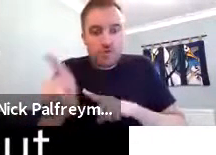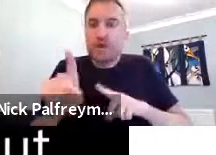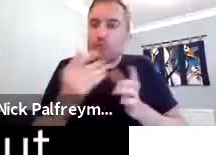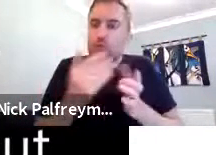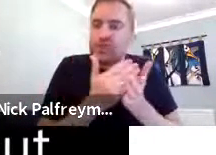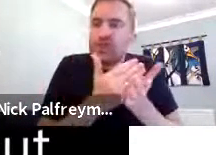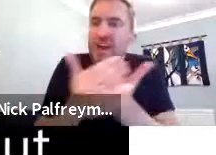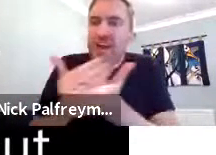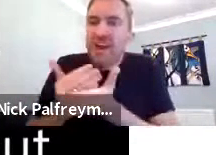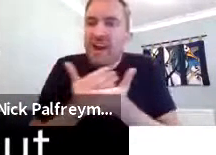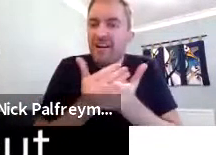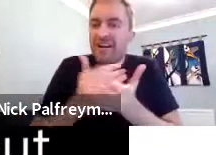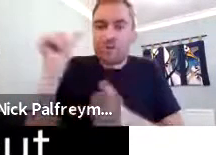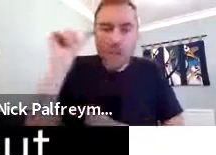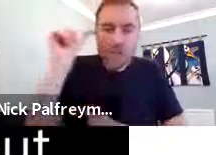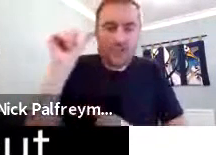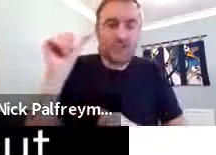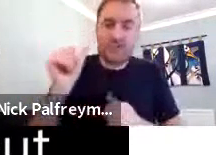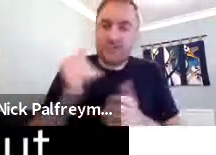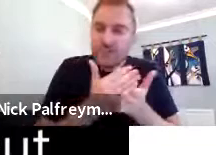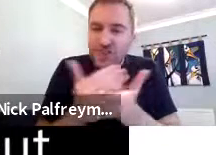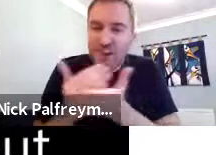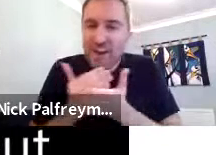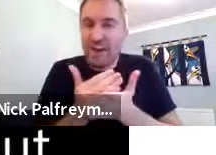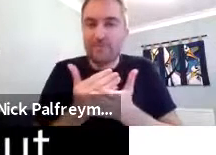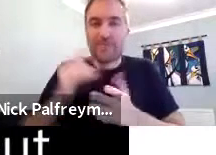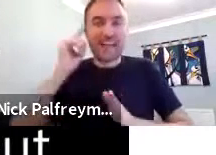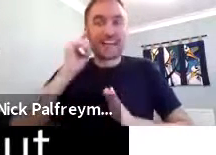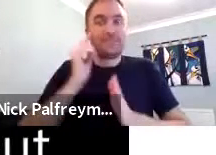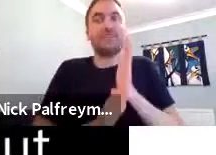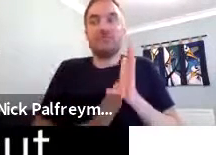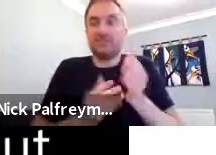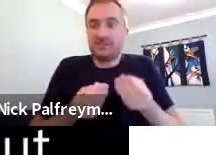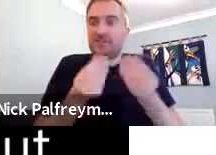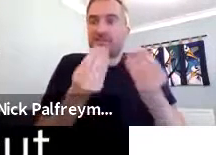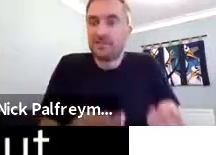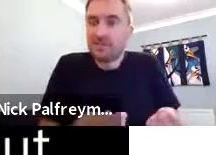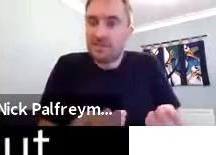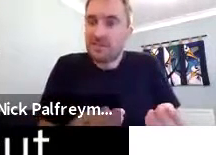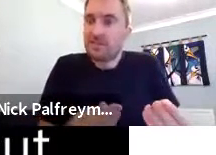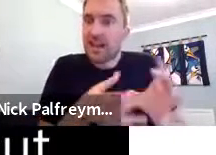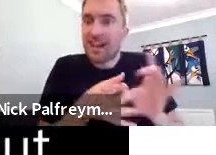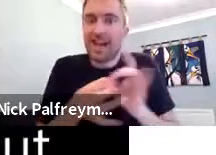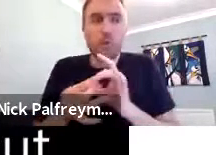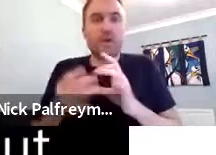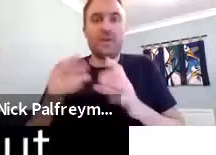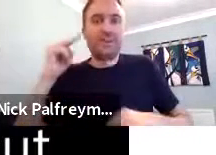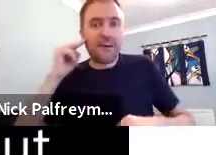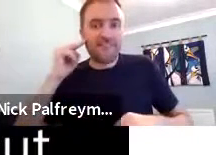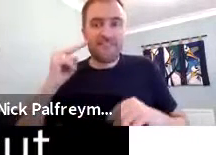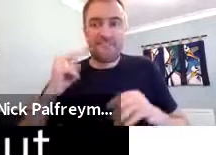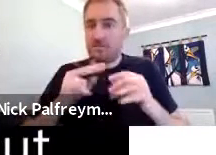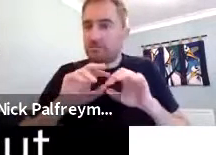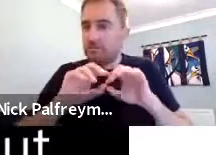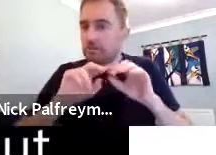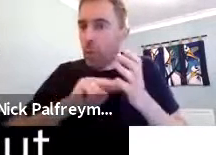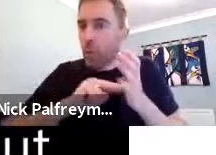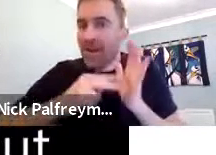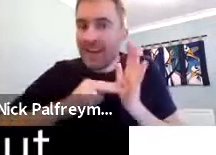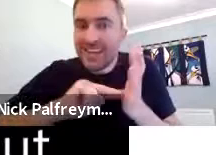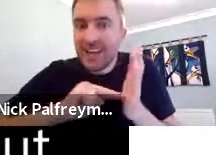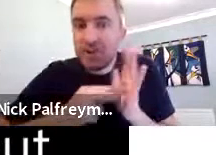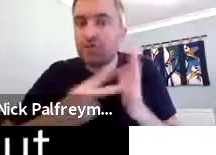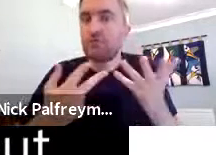Makassar before as well, about trying to share that knowledge. And trying to share his experience as well,